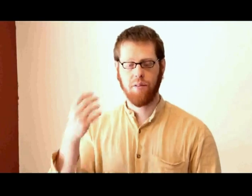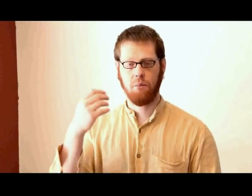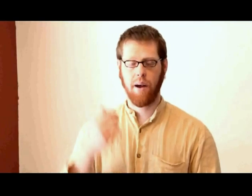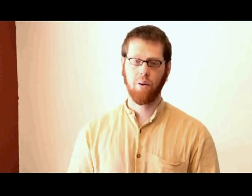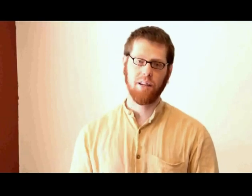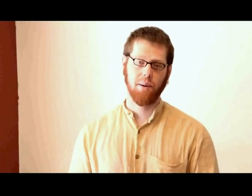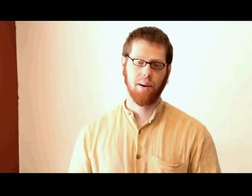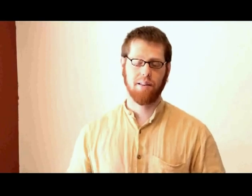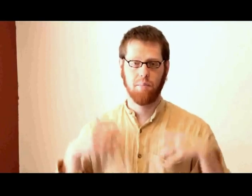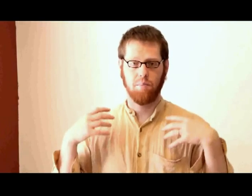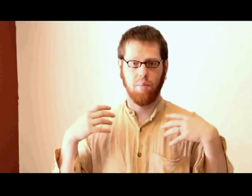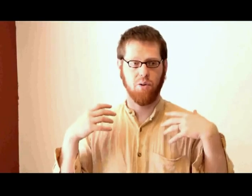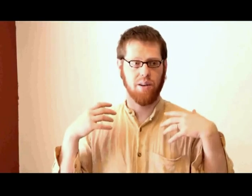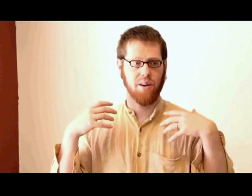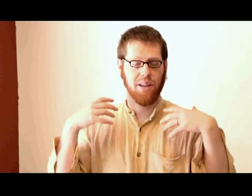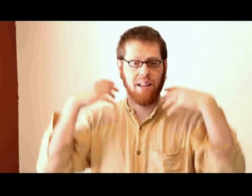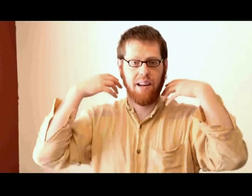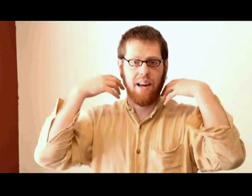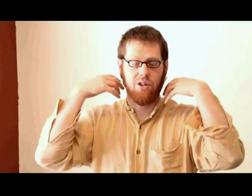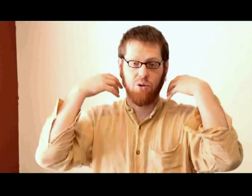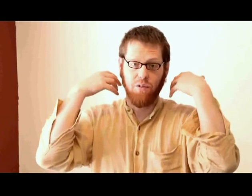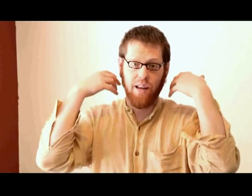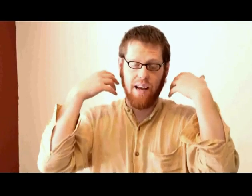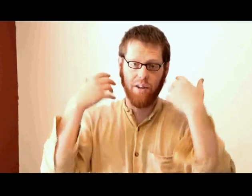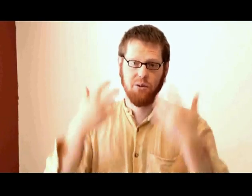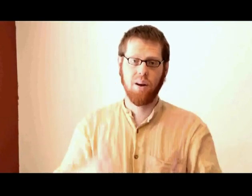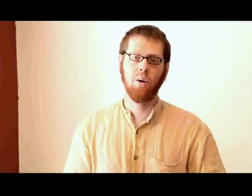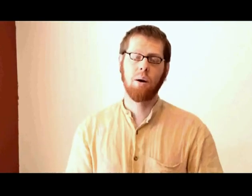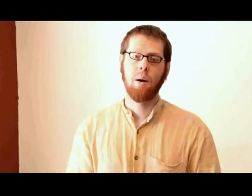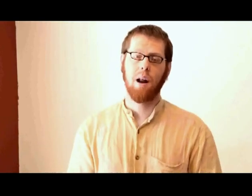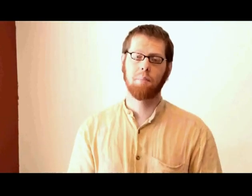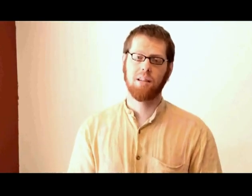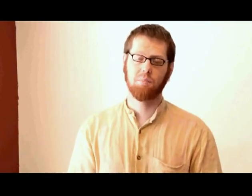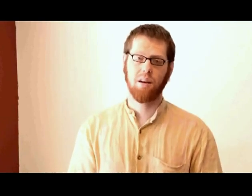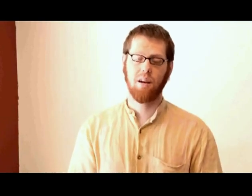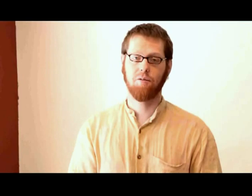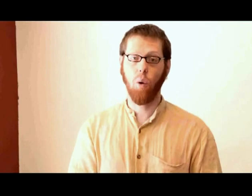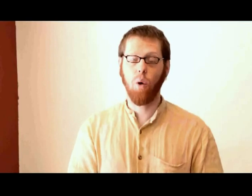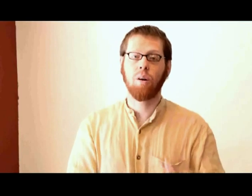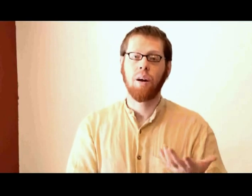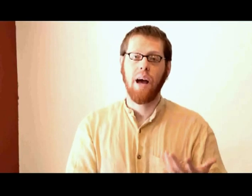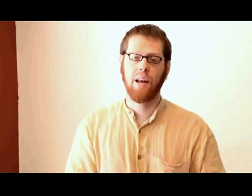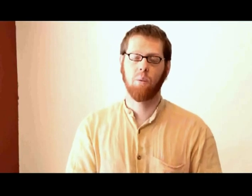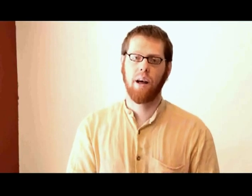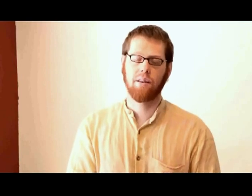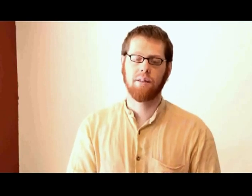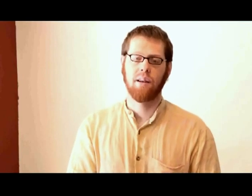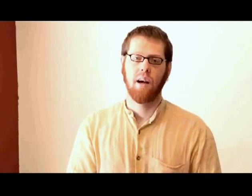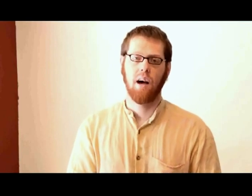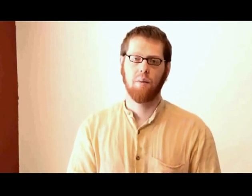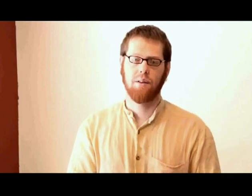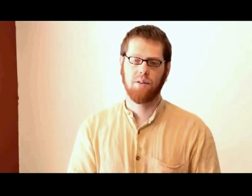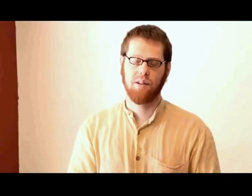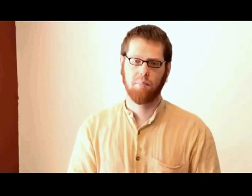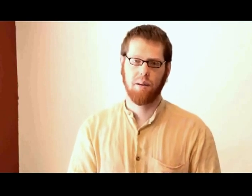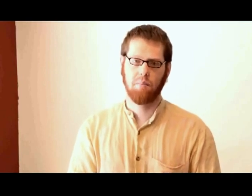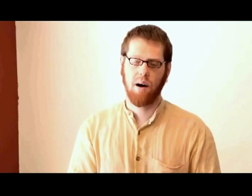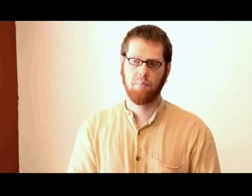speak from my own experience and I'm trying to articulate it as truthfully as I do know, but I'm not speaking for anyone else. This is simply my